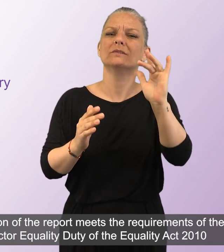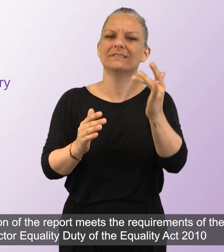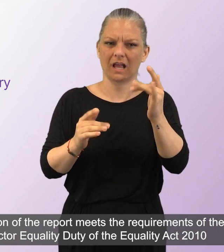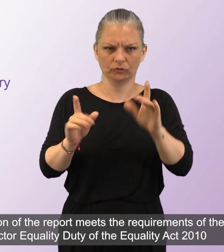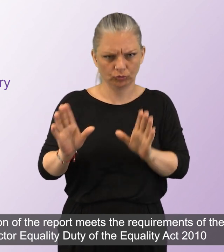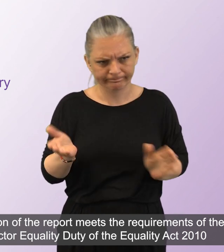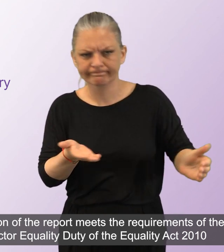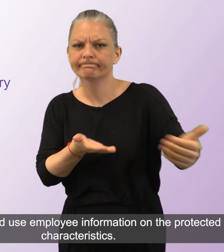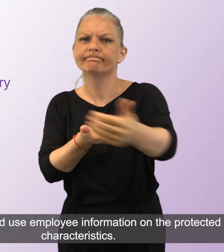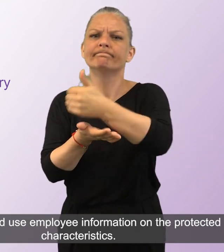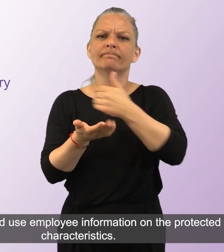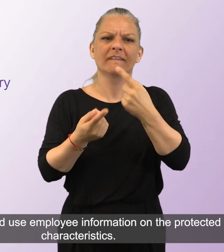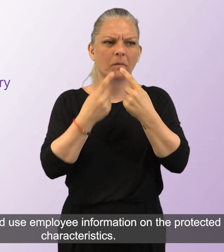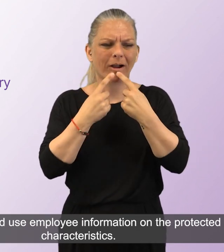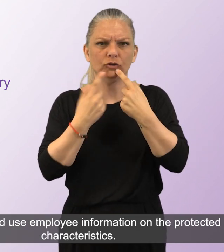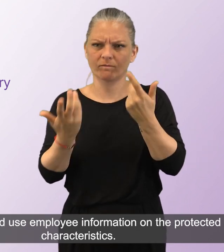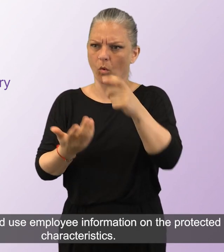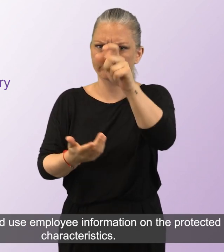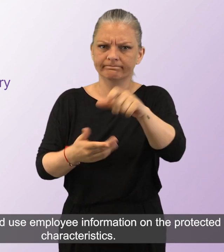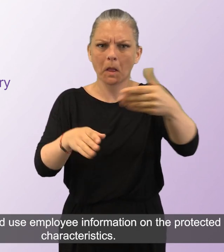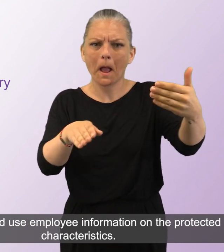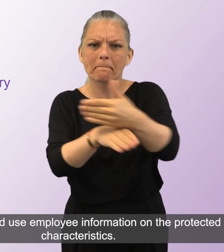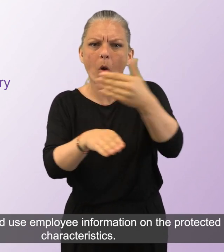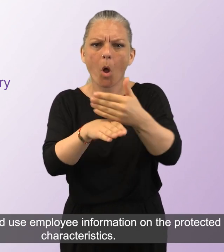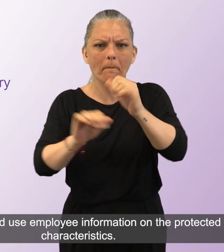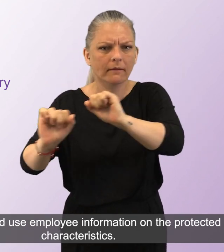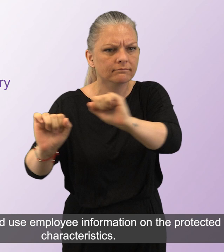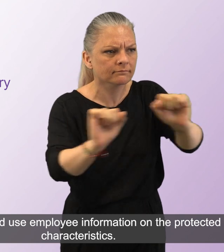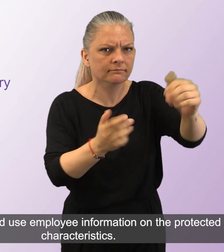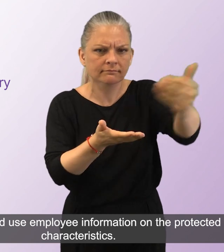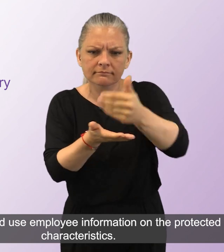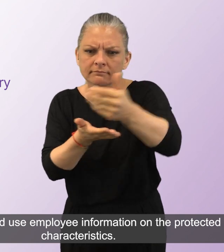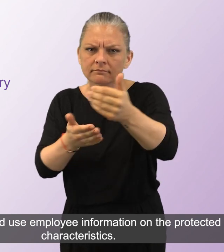to gather and use employee information on the protected characteristics.